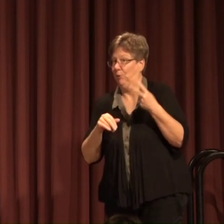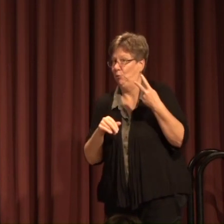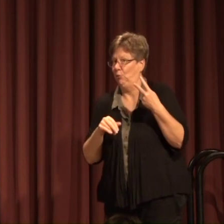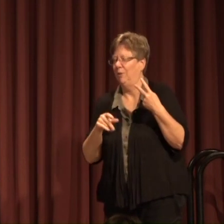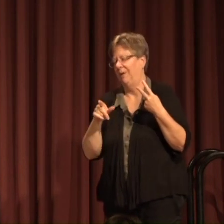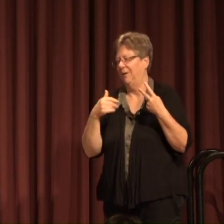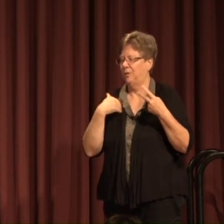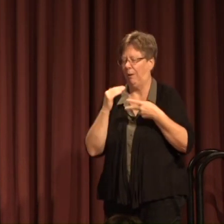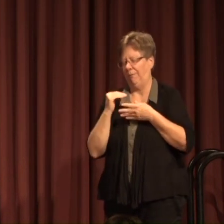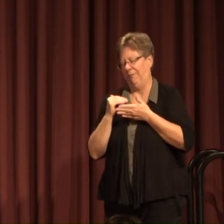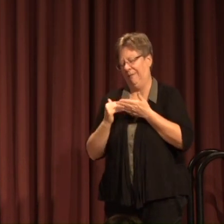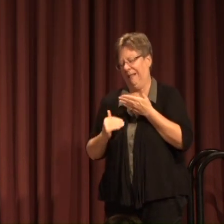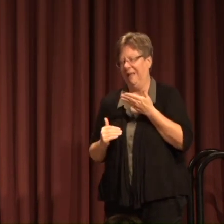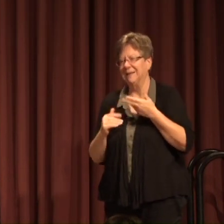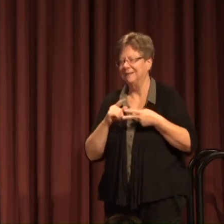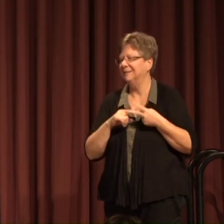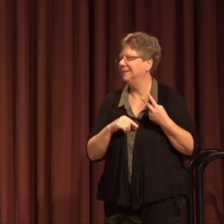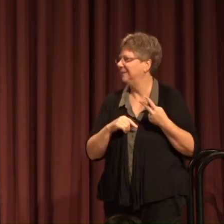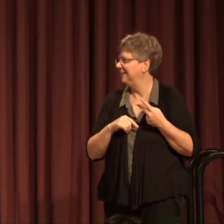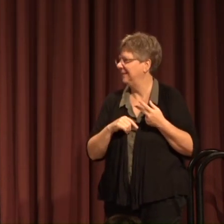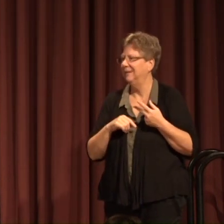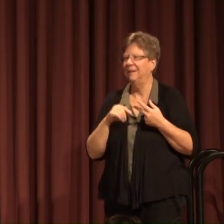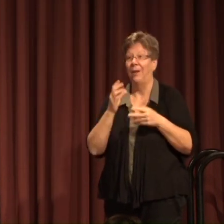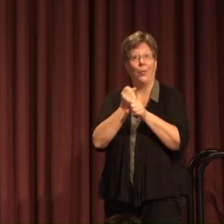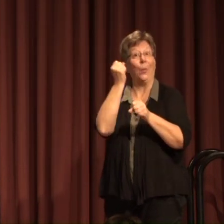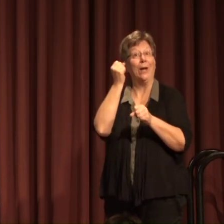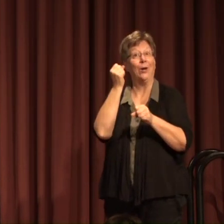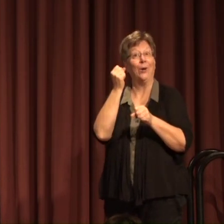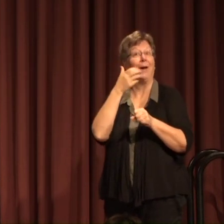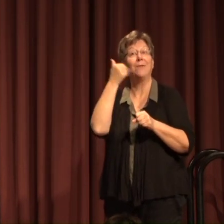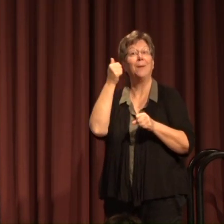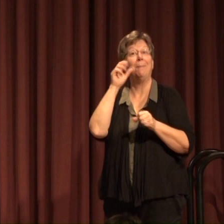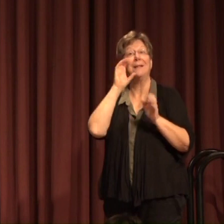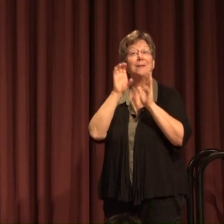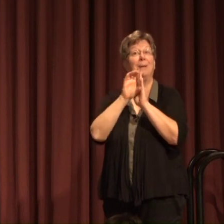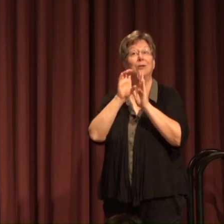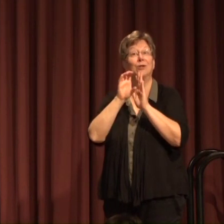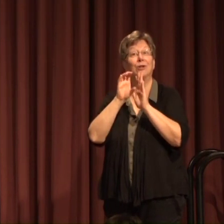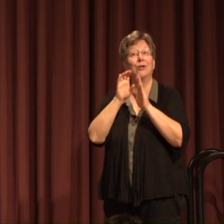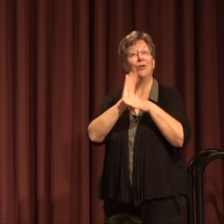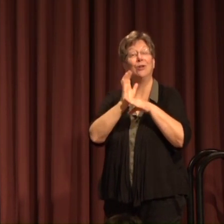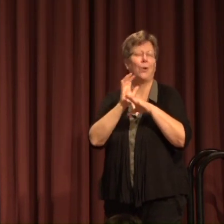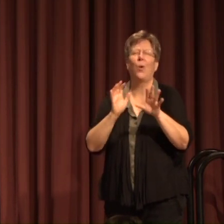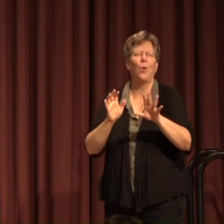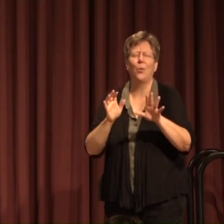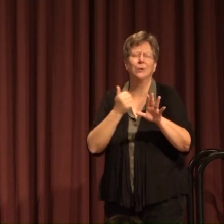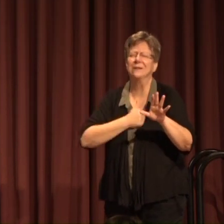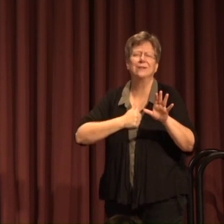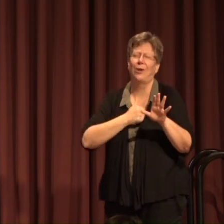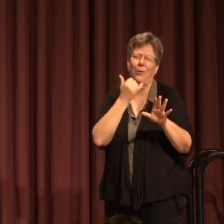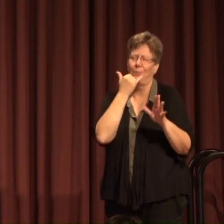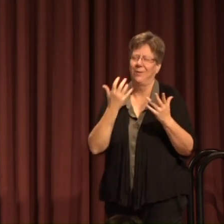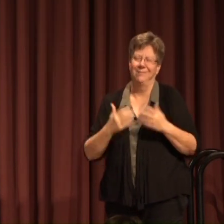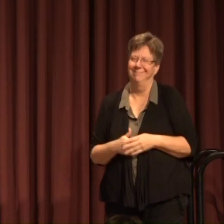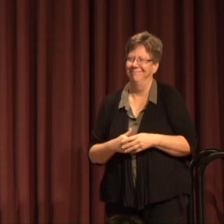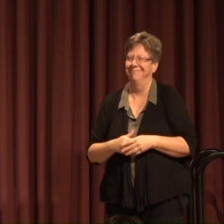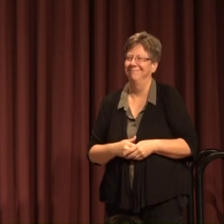list here the winner of the best picture is moon oh sorry wrong one